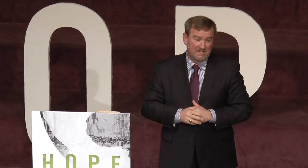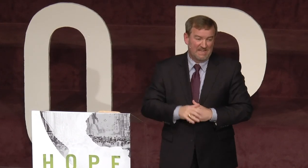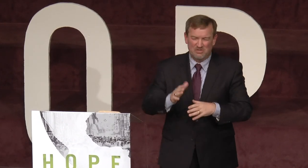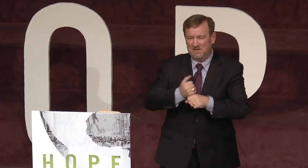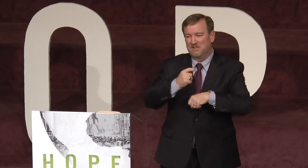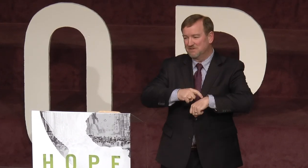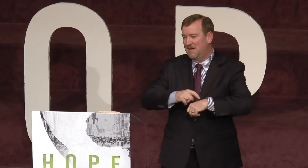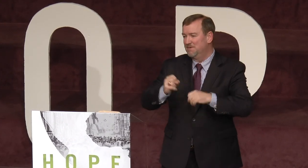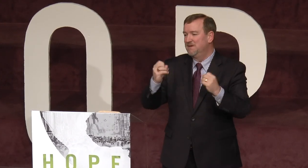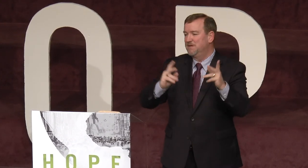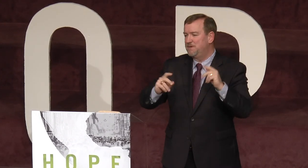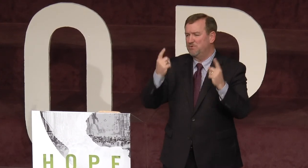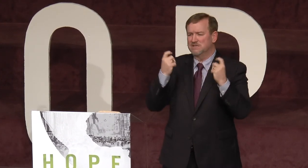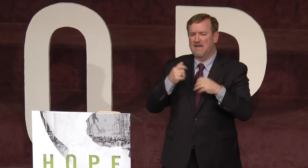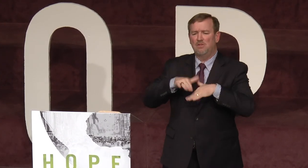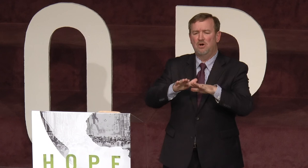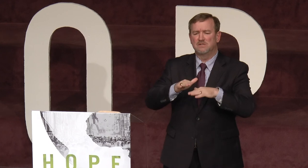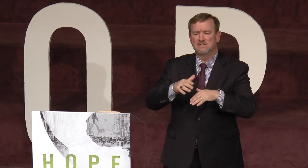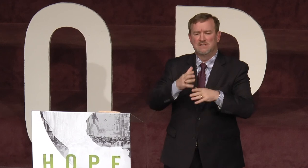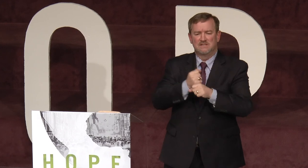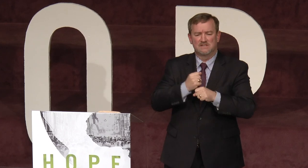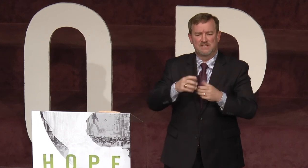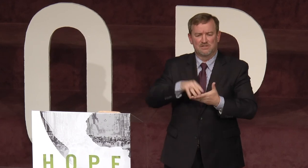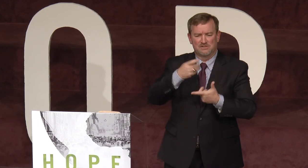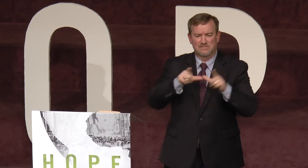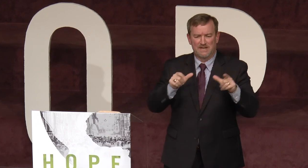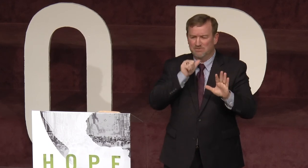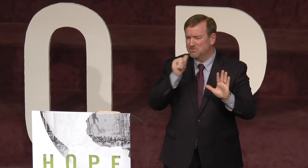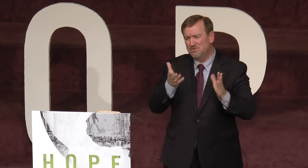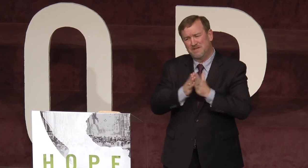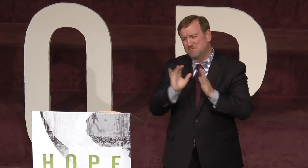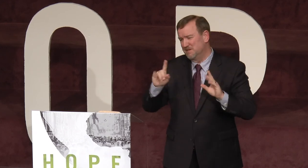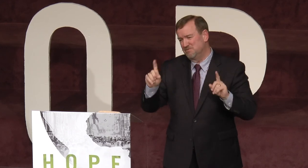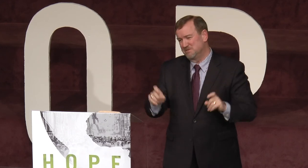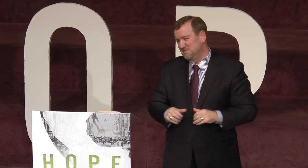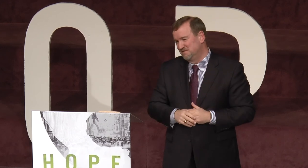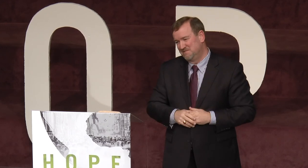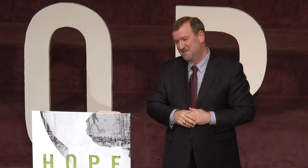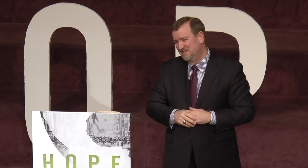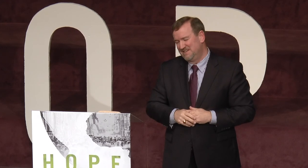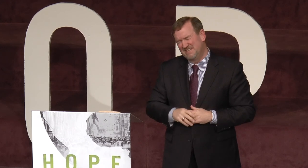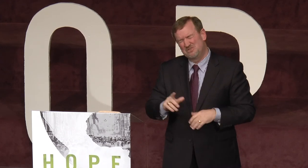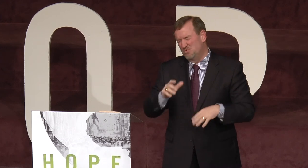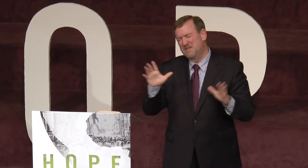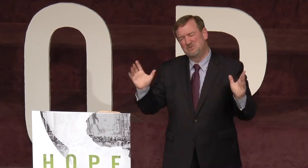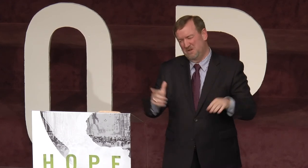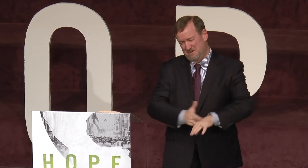it took me a long time. Many people ask, how long did it take to learn sign language? Don't ask me that question. It took way too long,